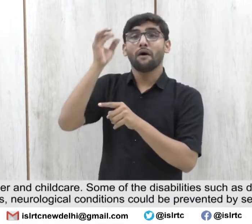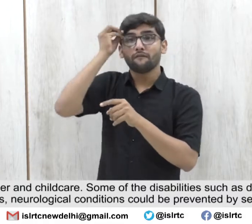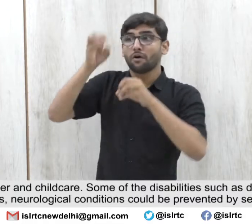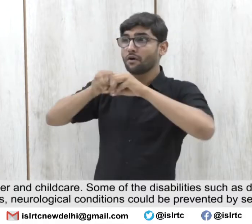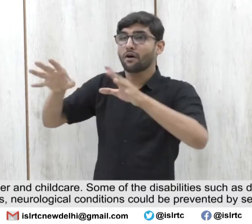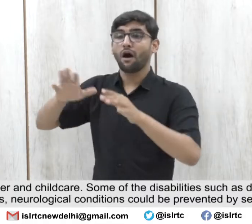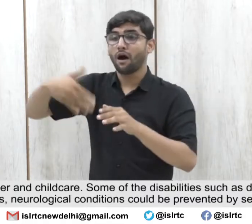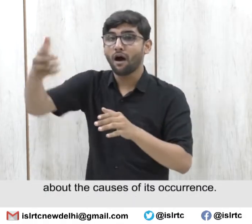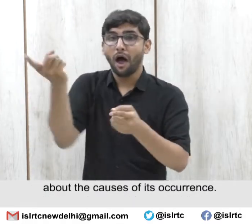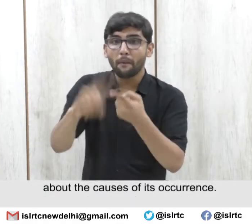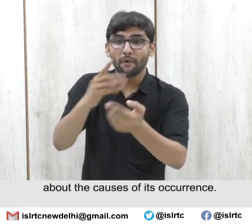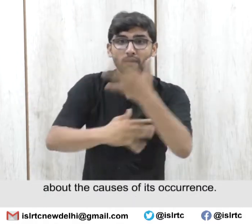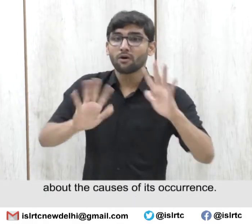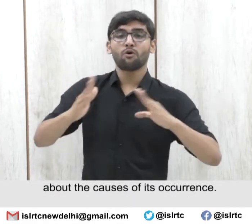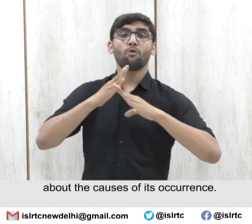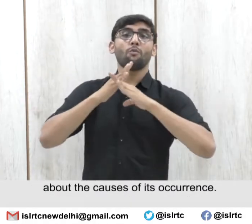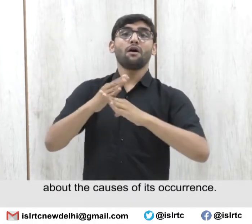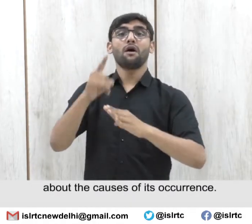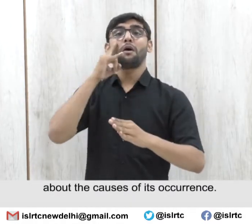about the causes of its occurrence.